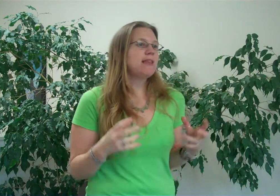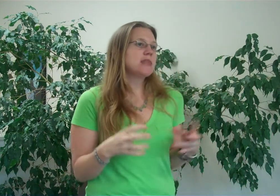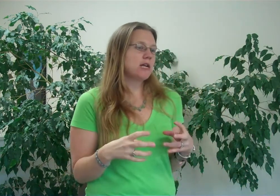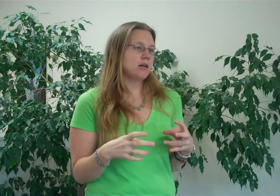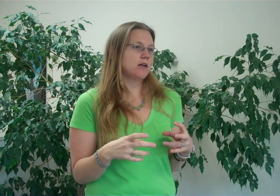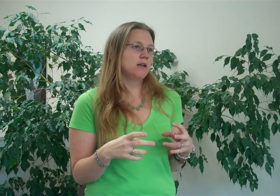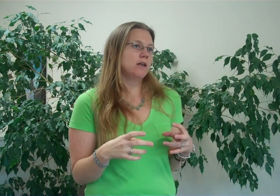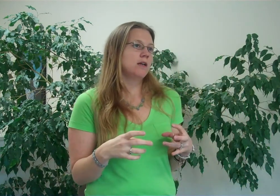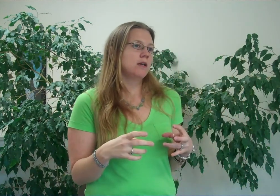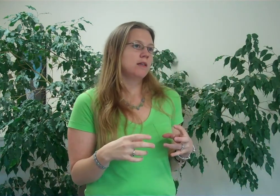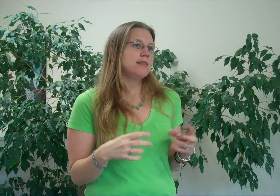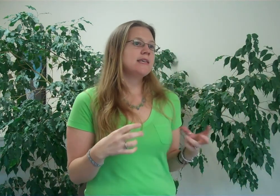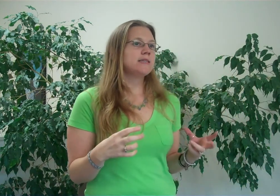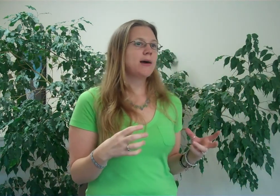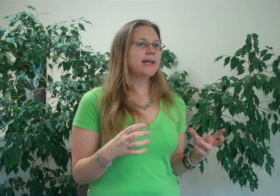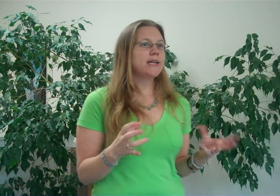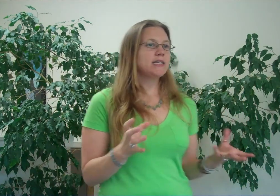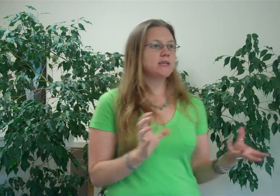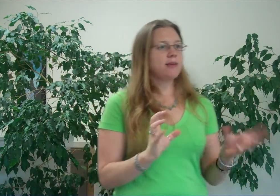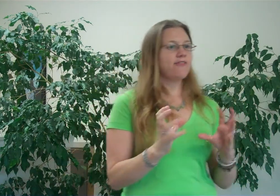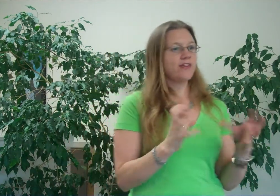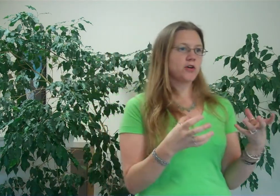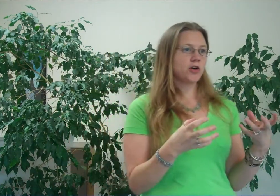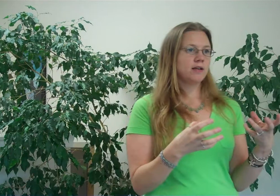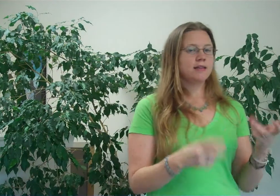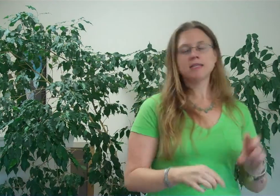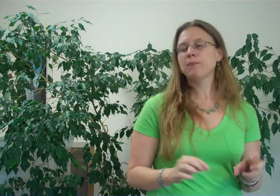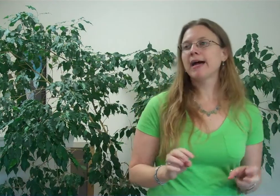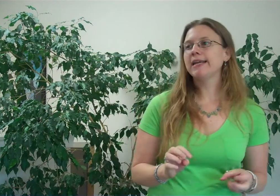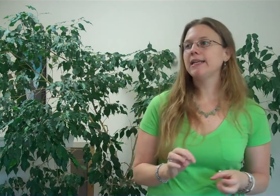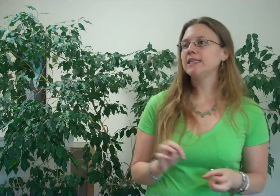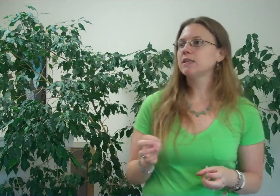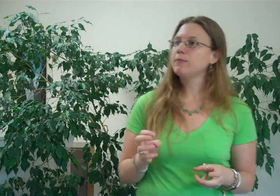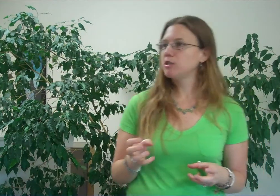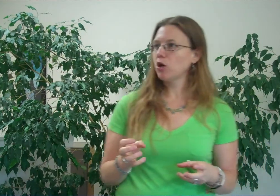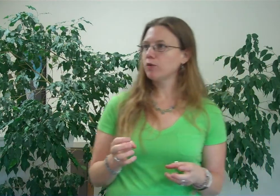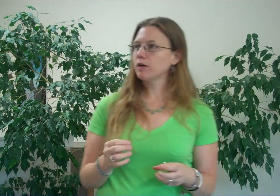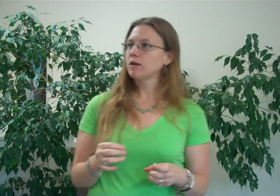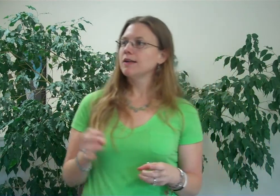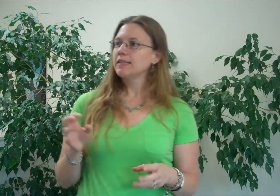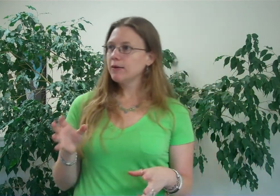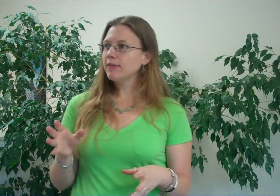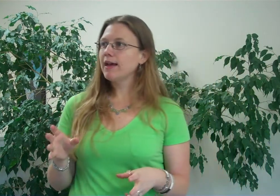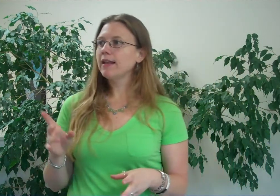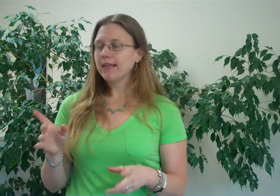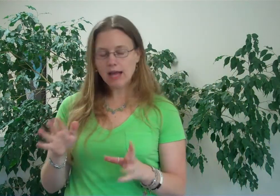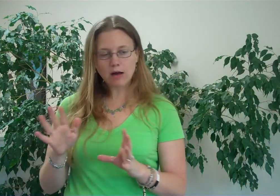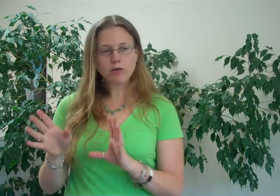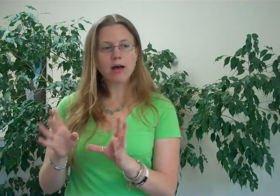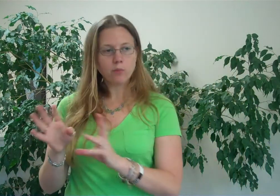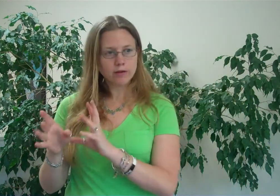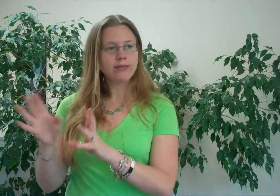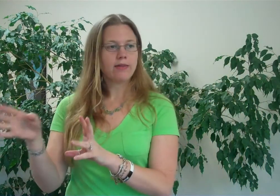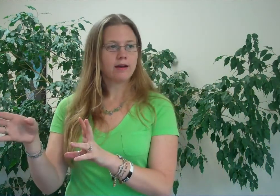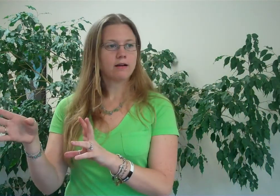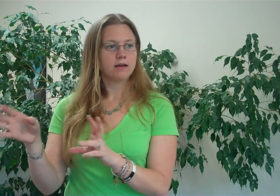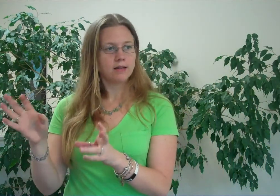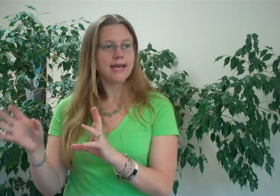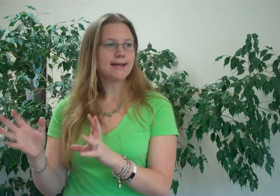thinner. This body needs to be fitter. This body needs to be toner. Some of that, we'll get there, yes.